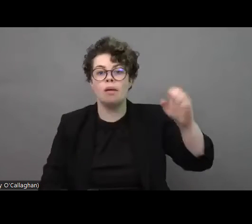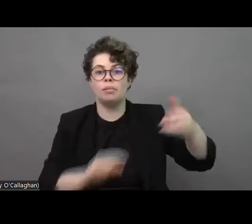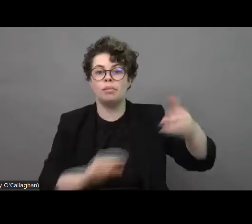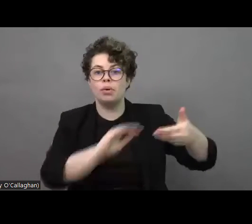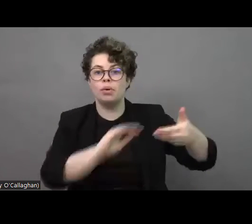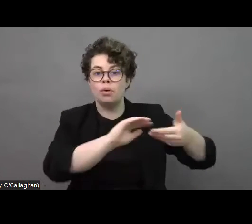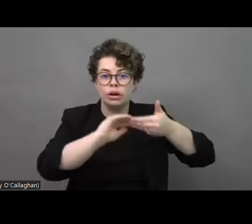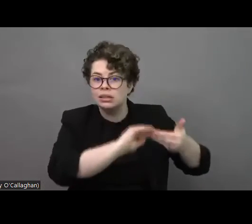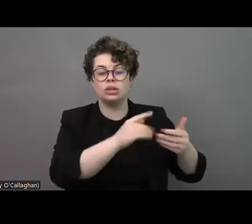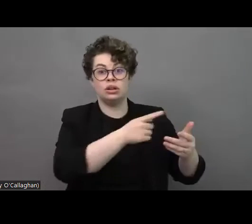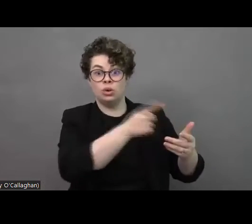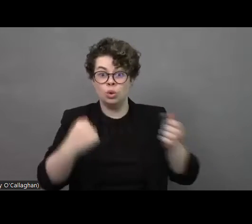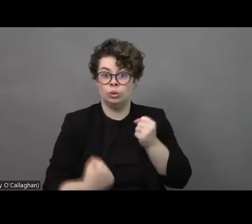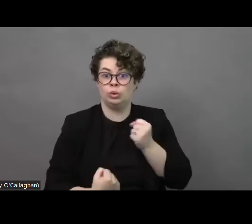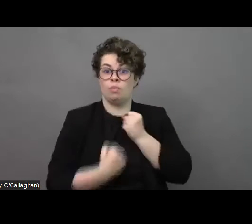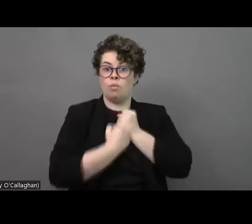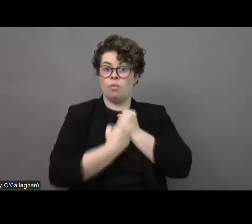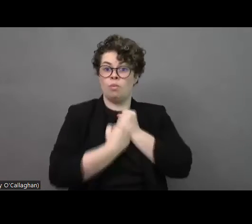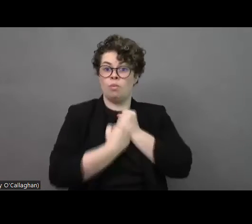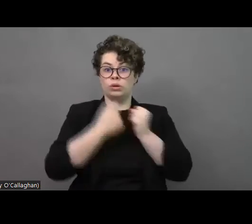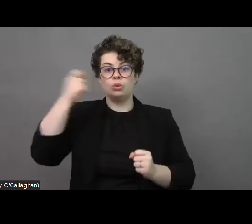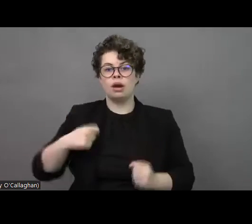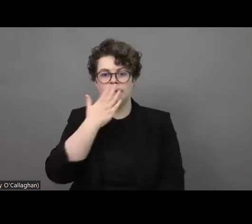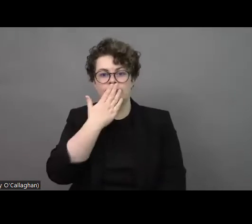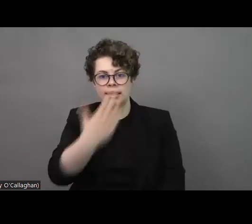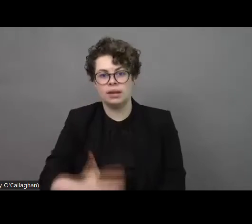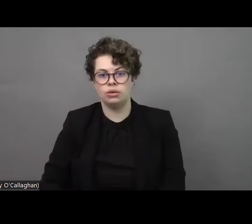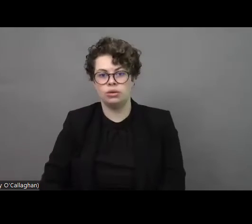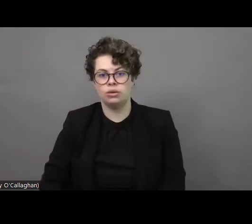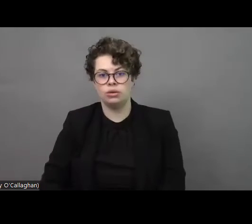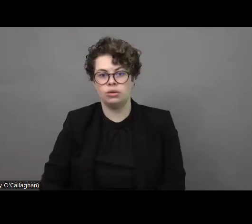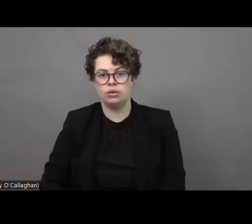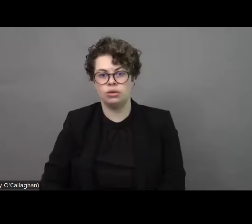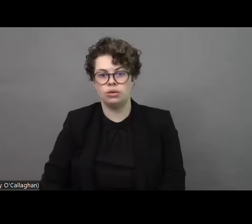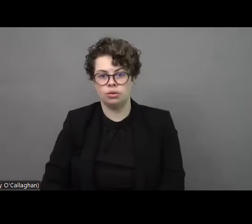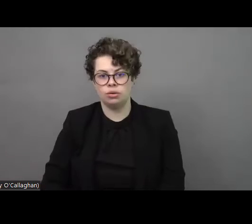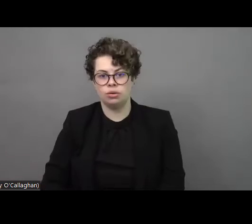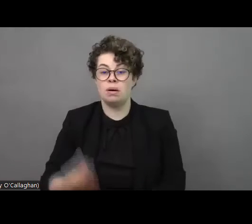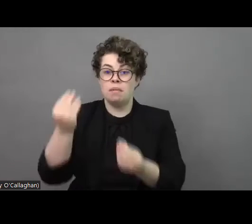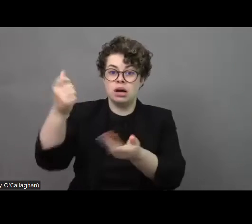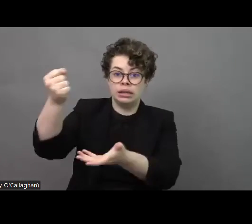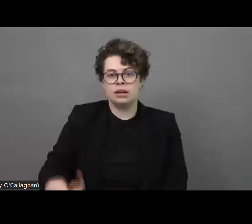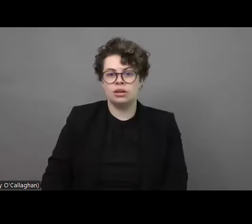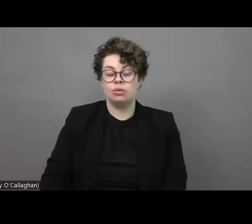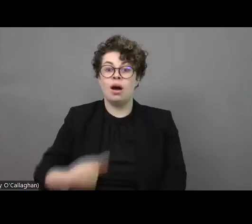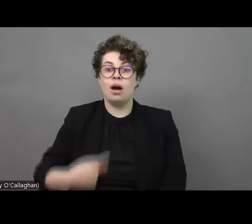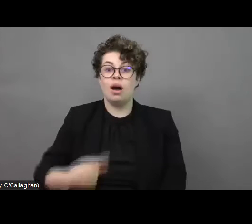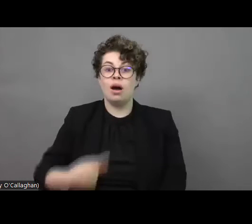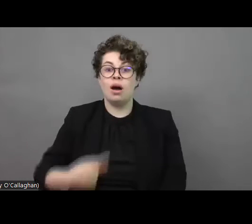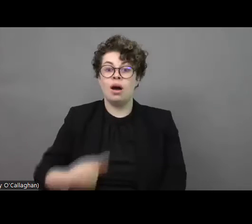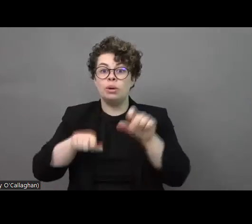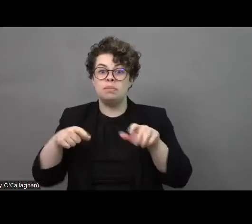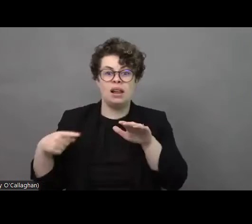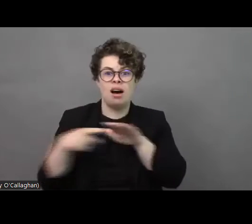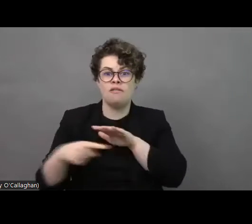are actively supporting us who give us active financial and humanitarian aid. Our refugees are being, I